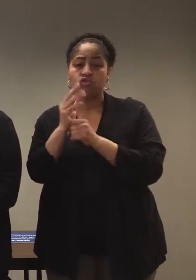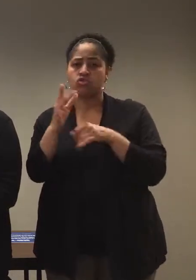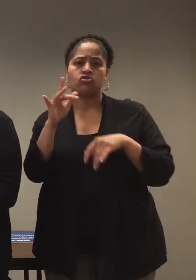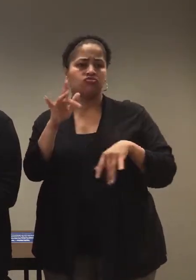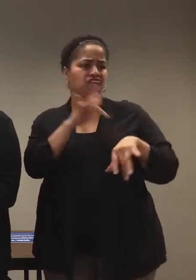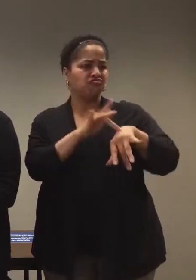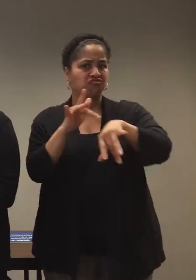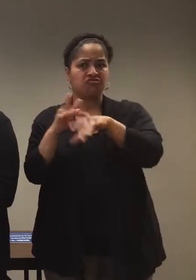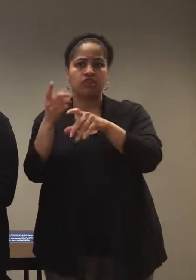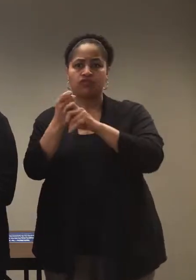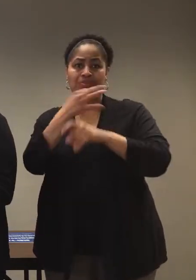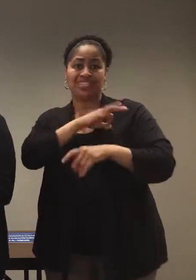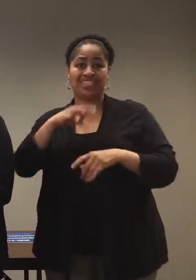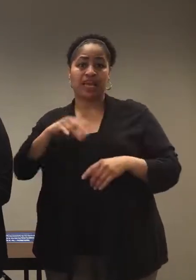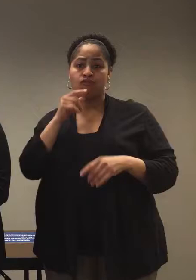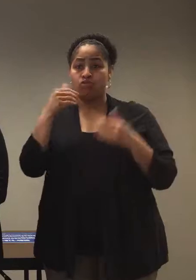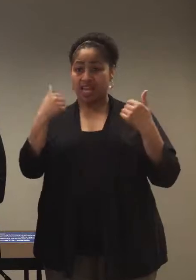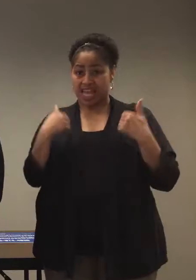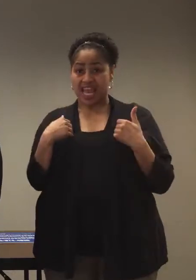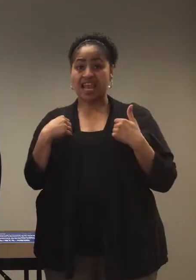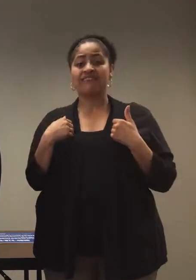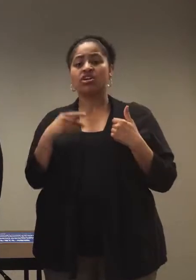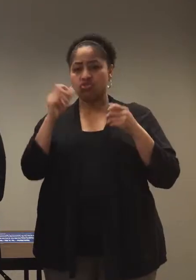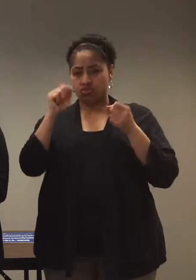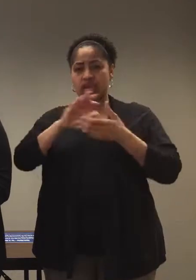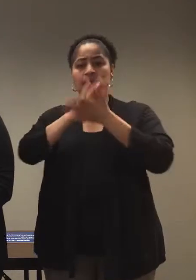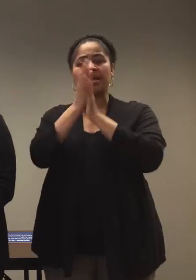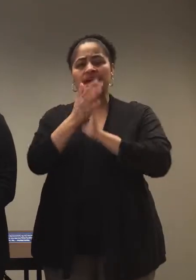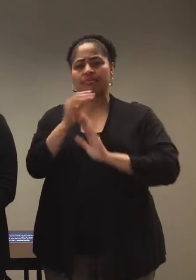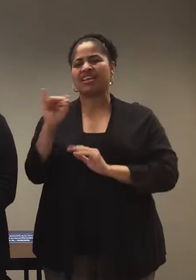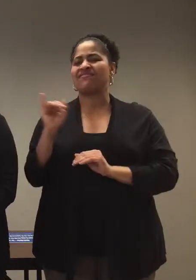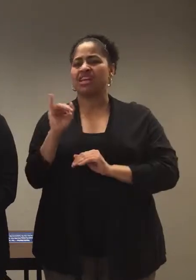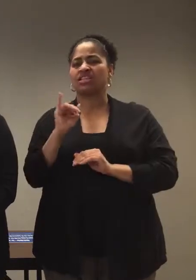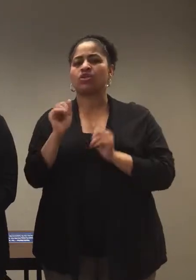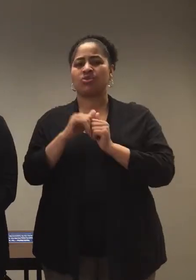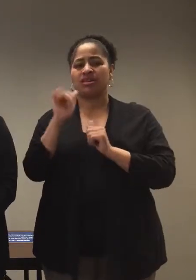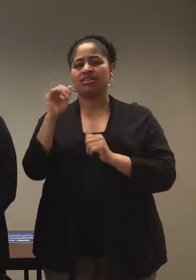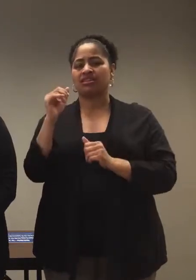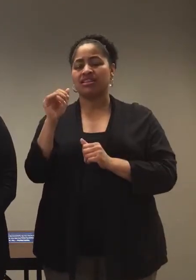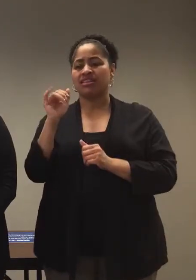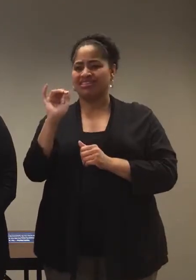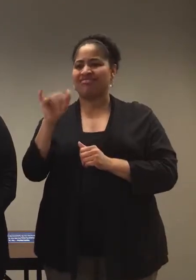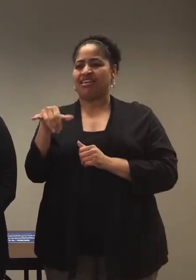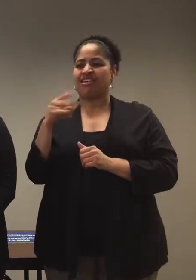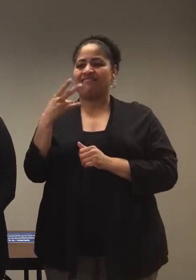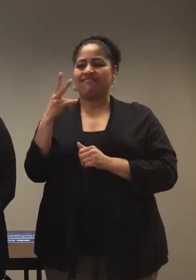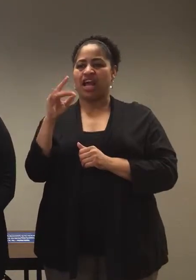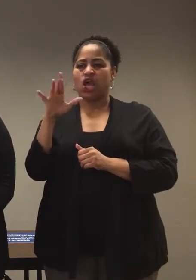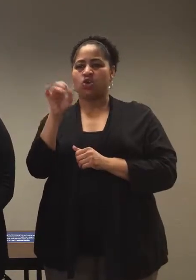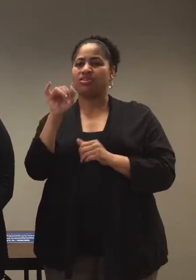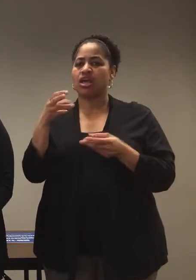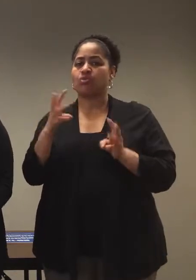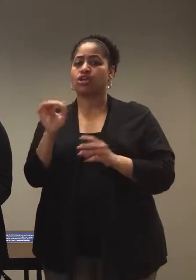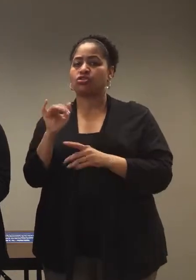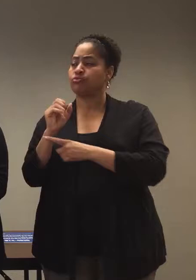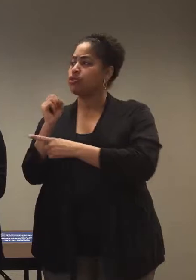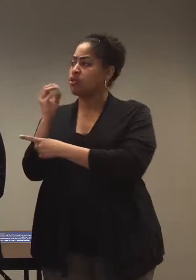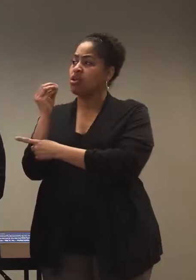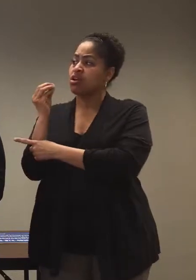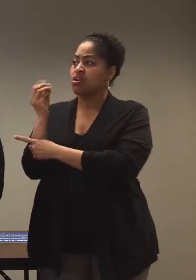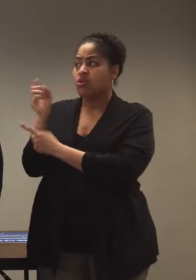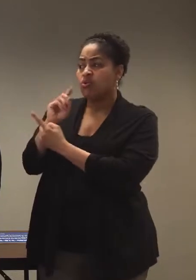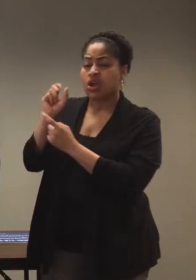contact to it with an employee that had it you could become infected with the virus that way too. Okay, so where can we get more